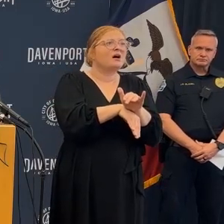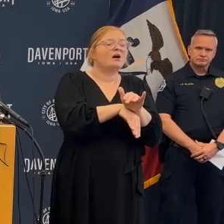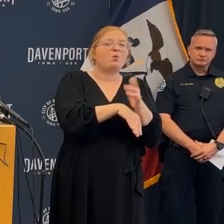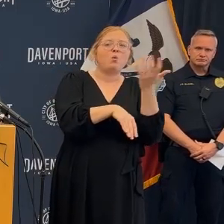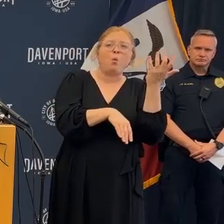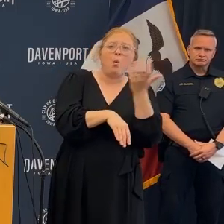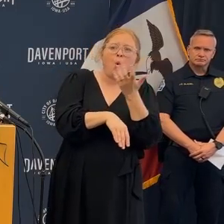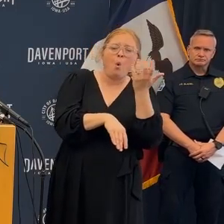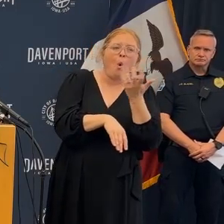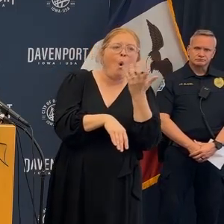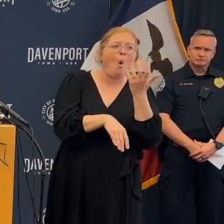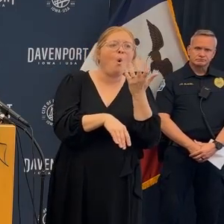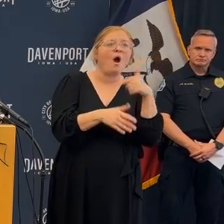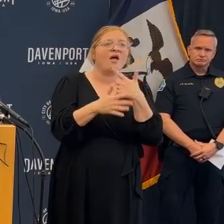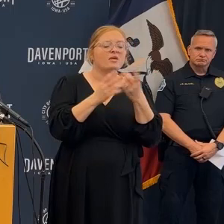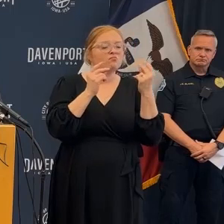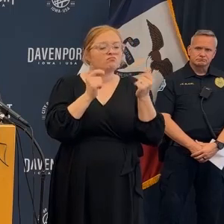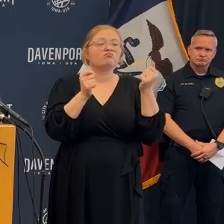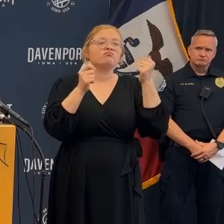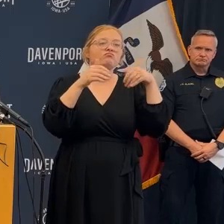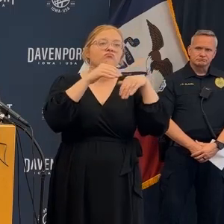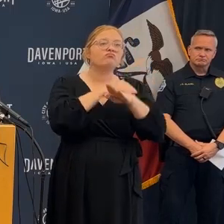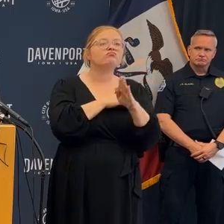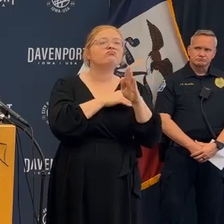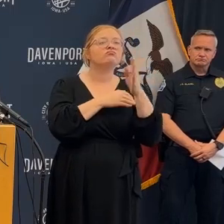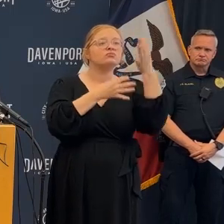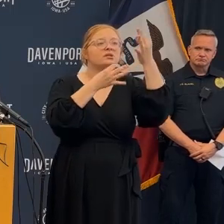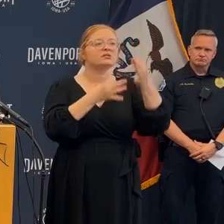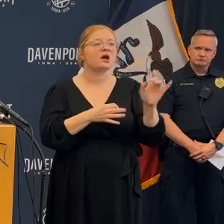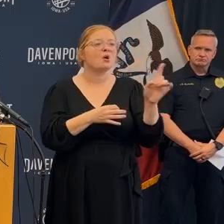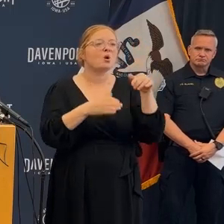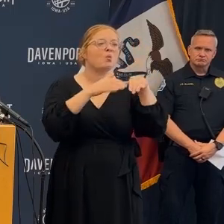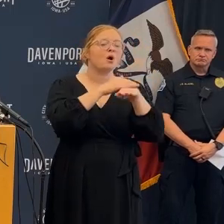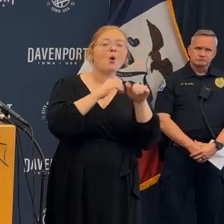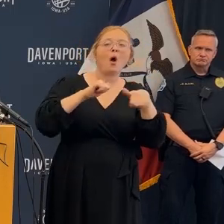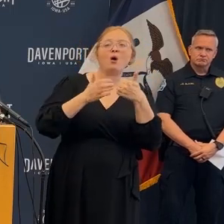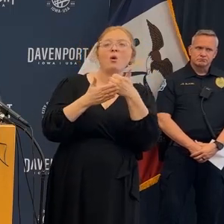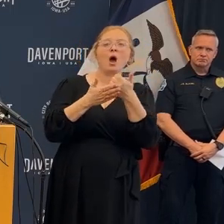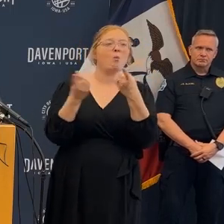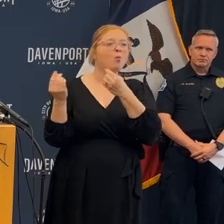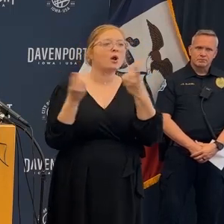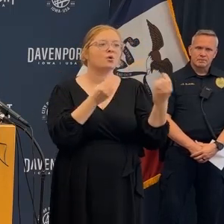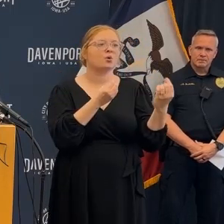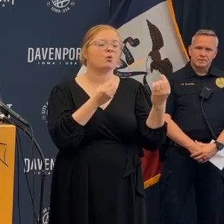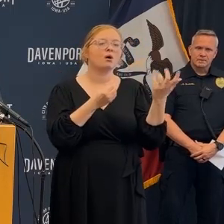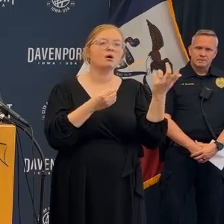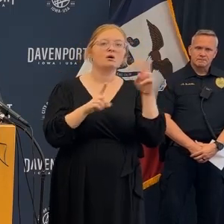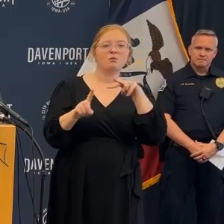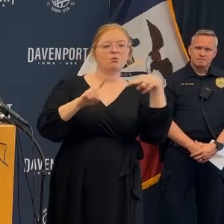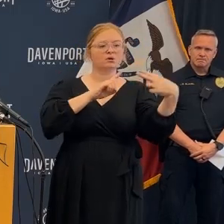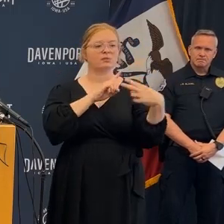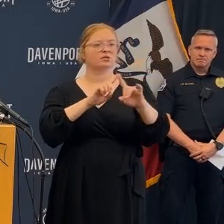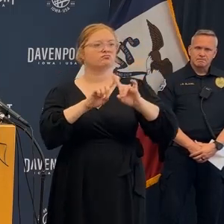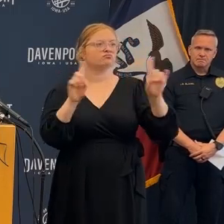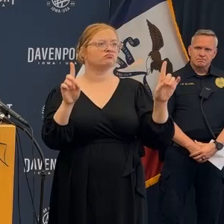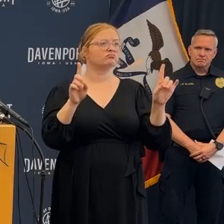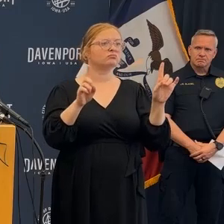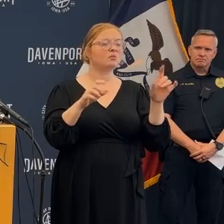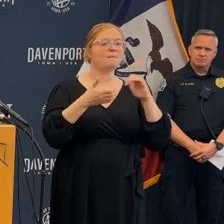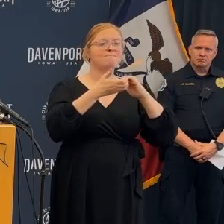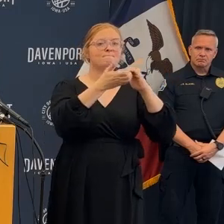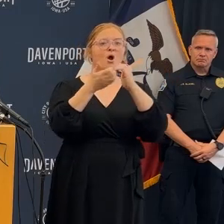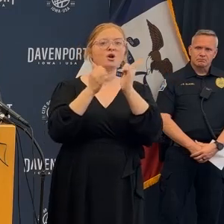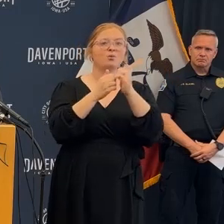equipment all of those folks arriving here in the middle of the night immediately